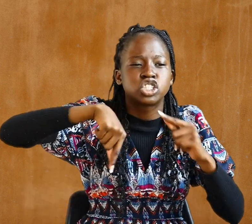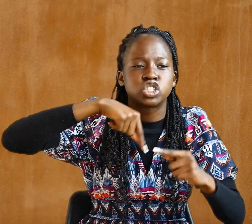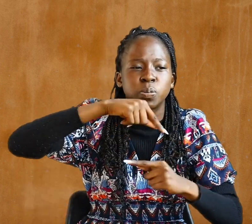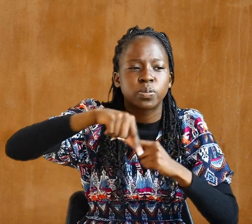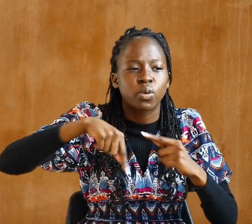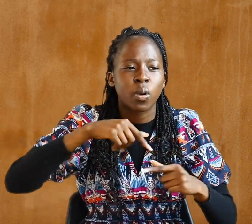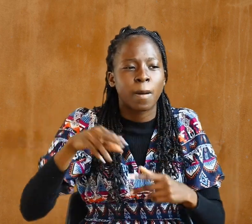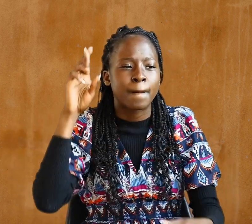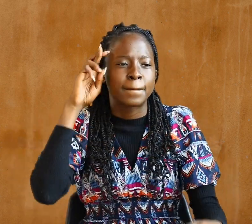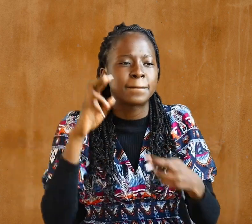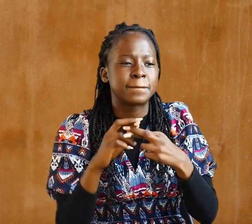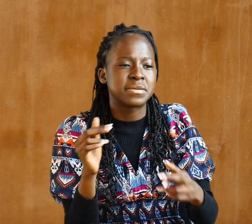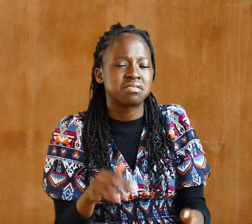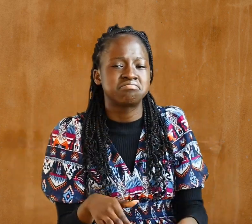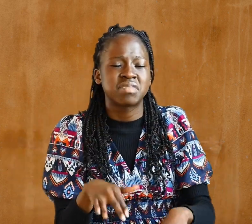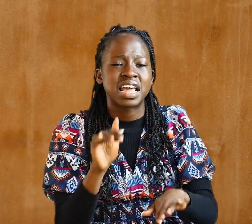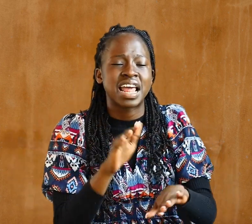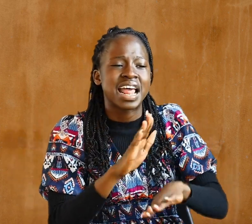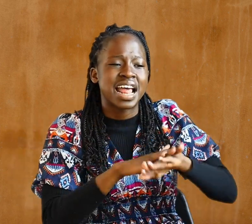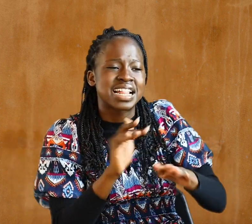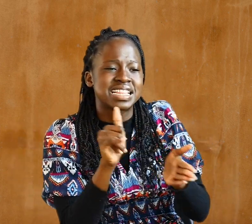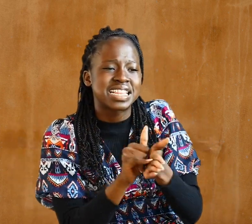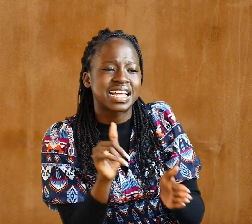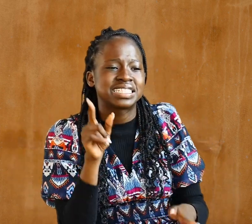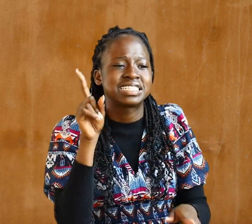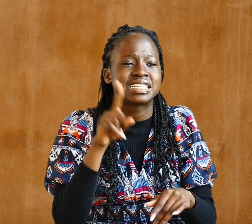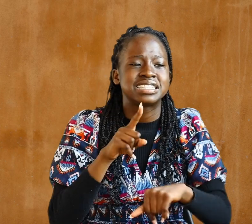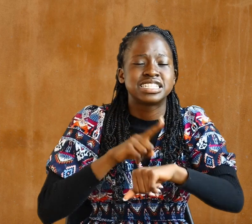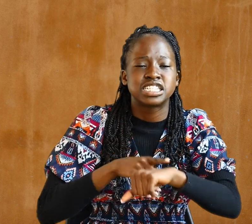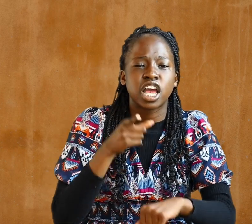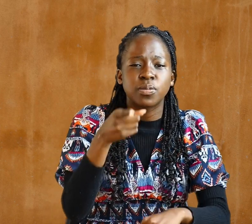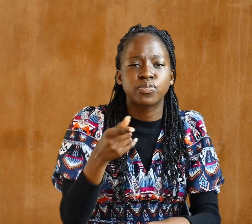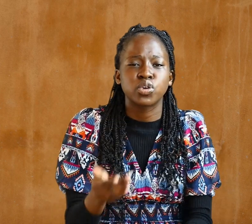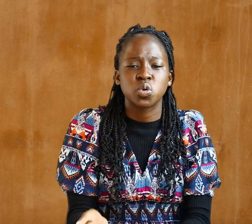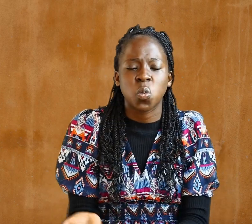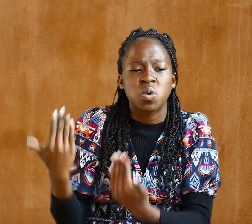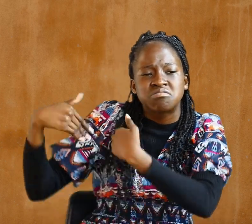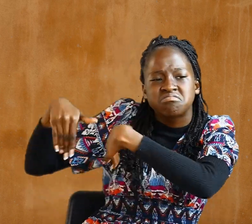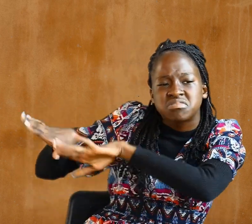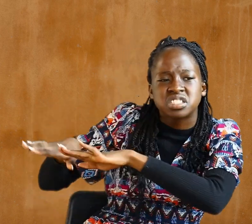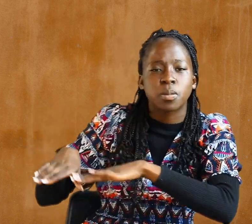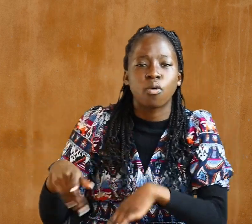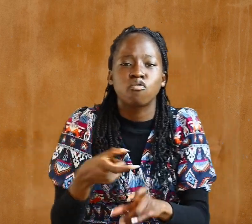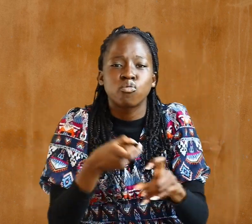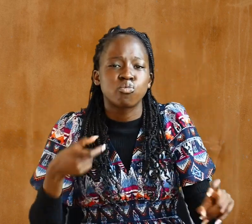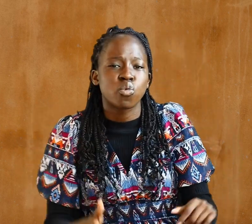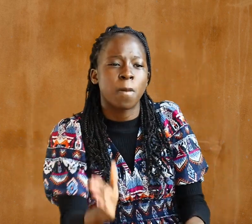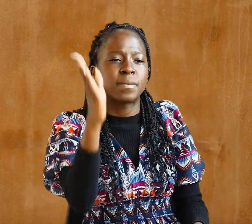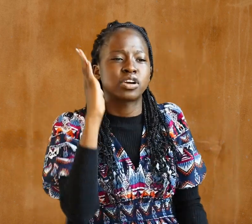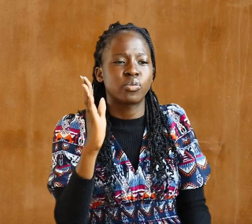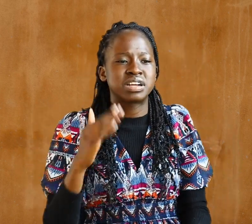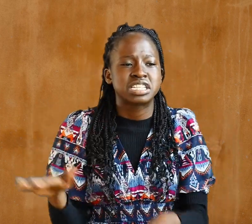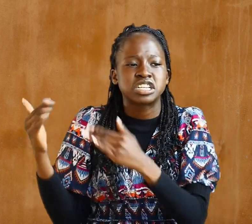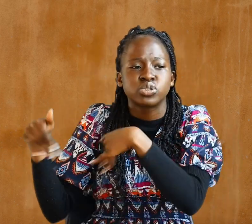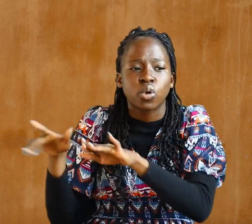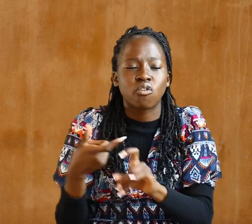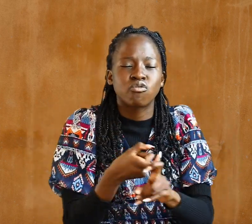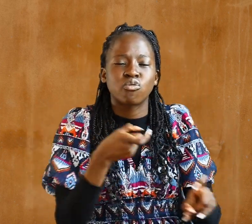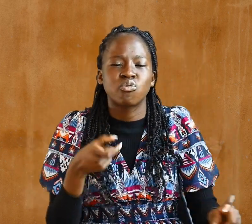that at that time you were separate from Christ, excluded from citizenship in Israel,